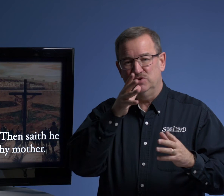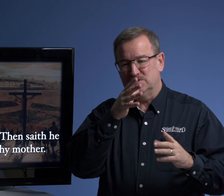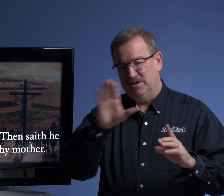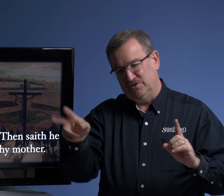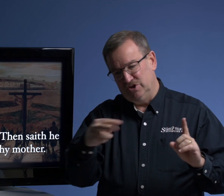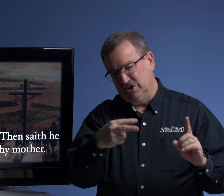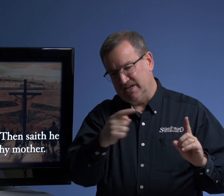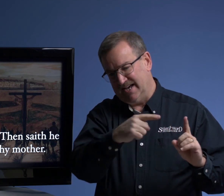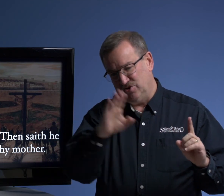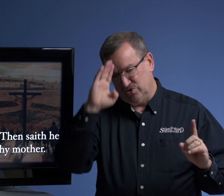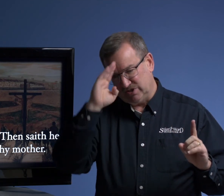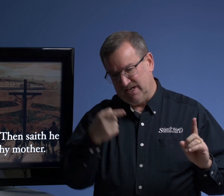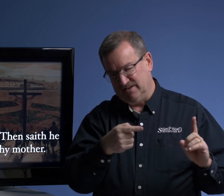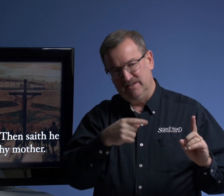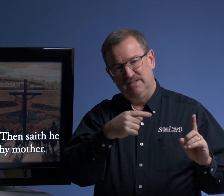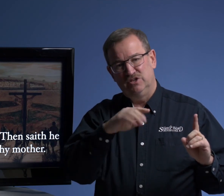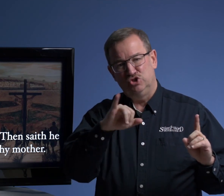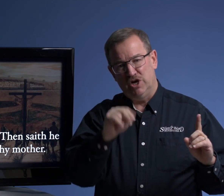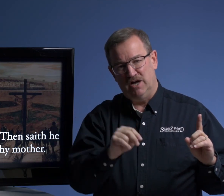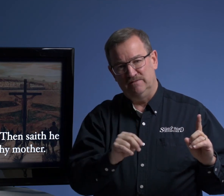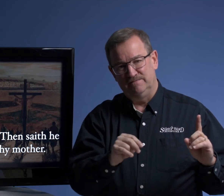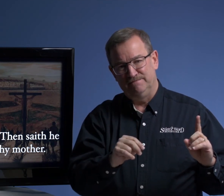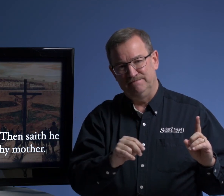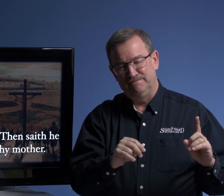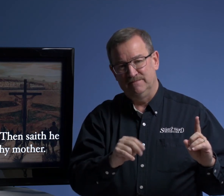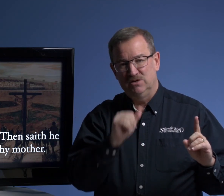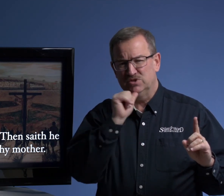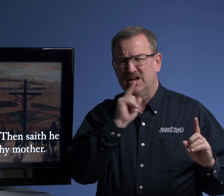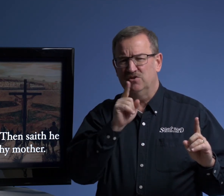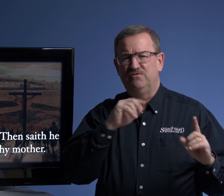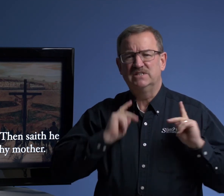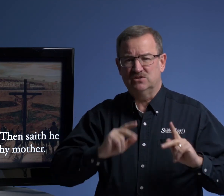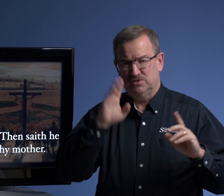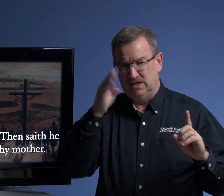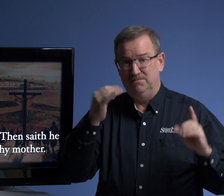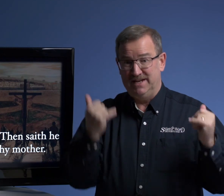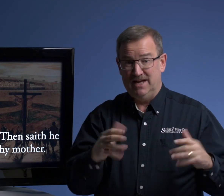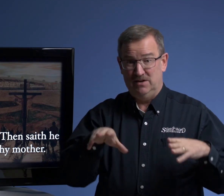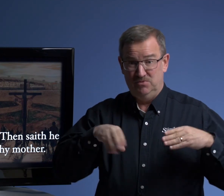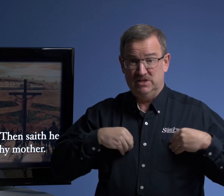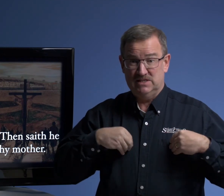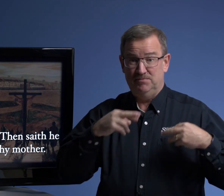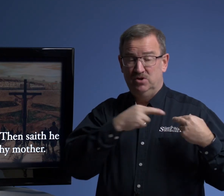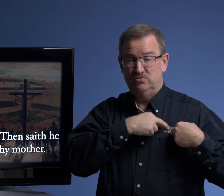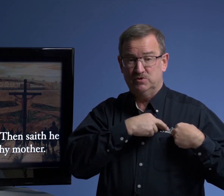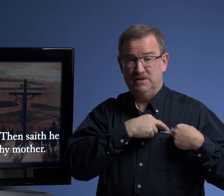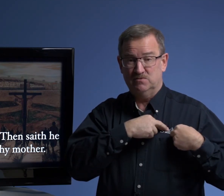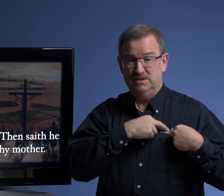his mother, look at your son, John was not her physical son, but now he would accept responsibility.